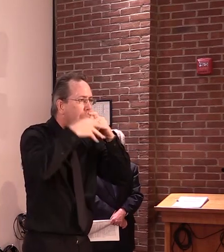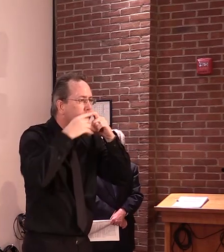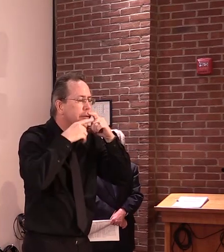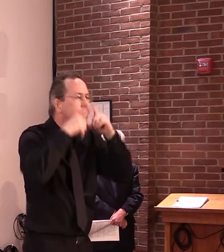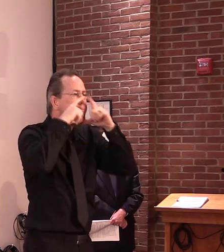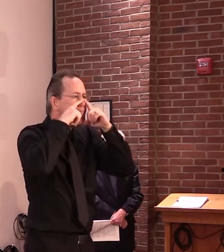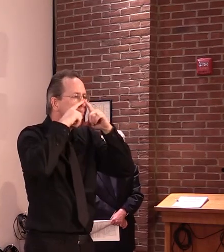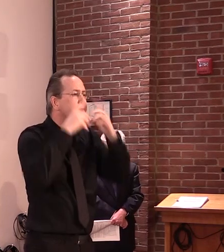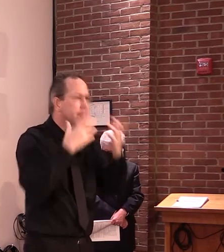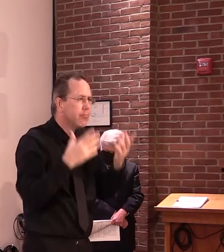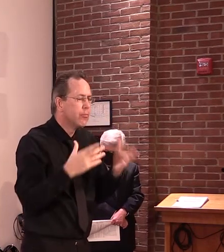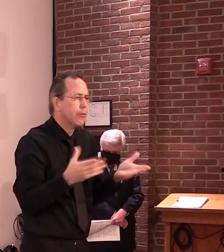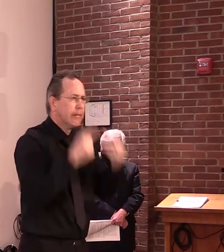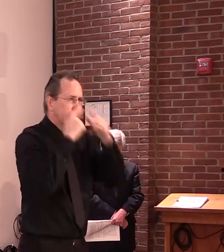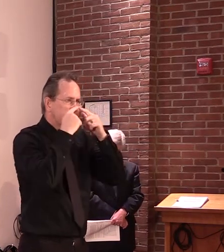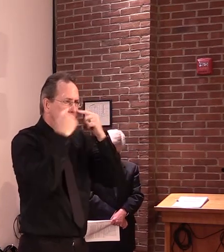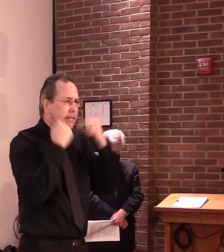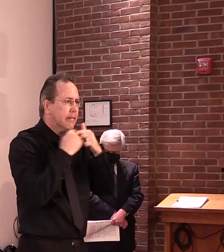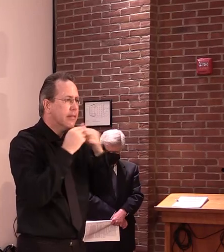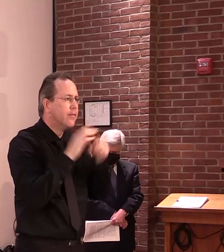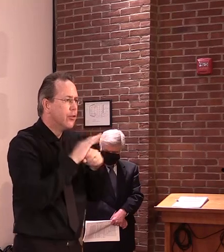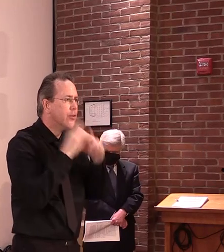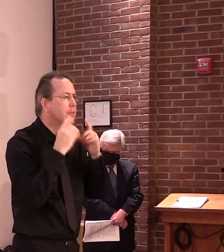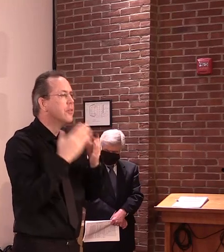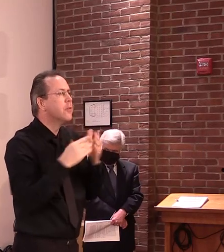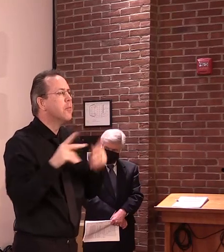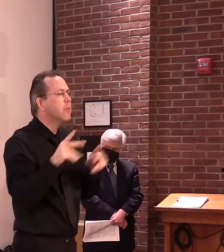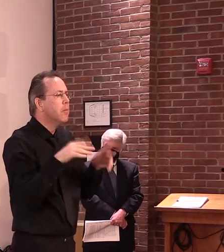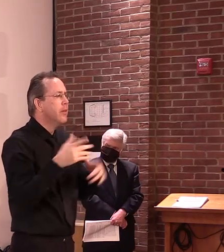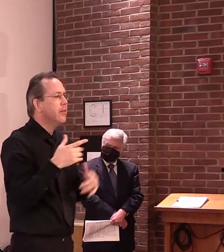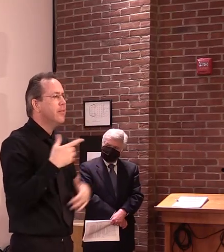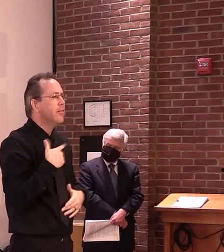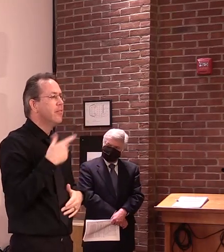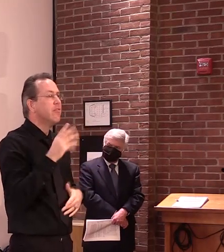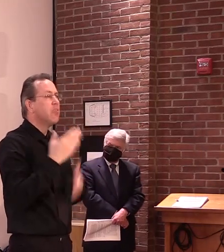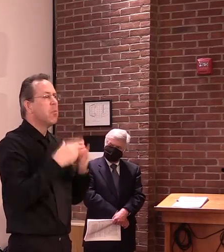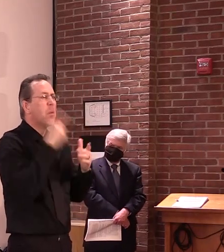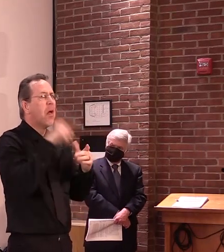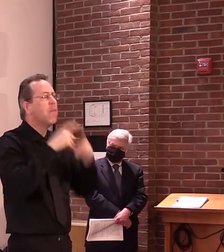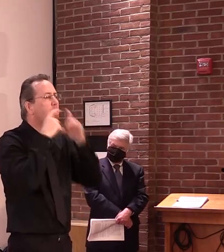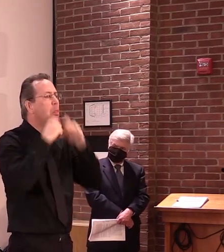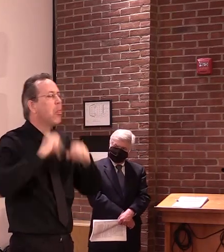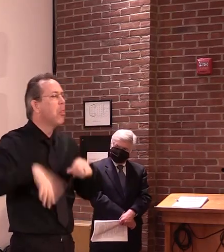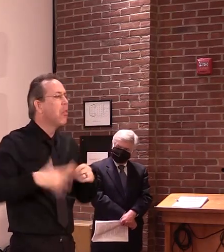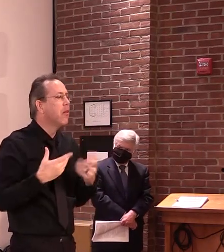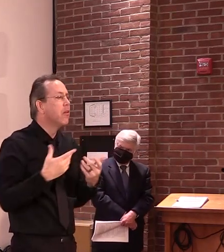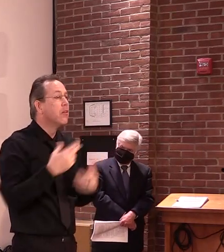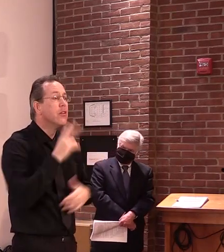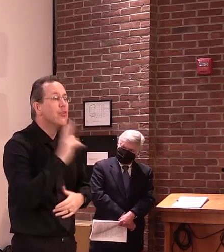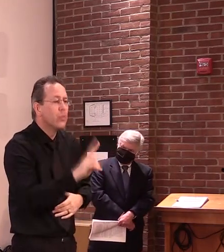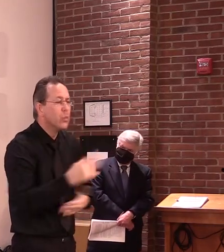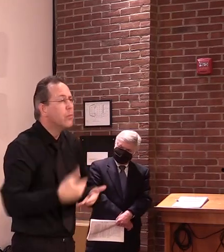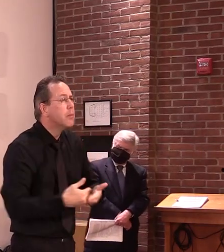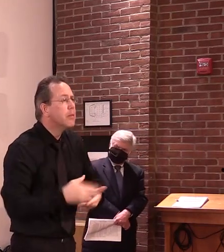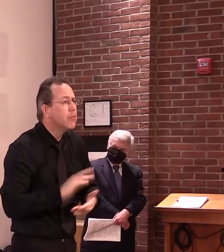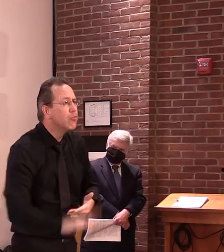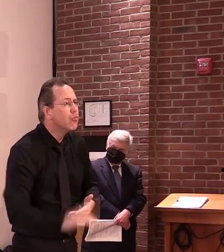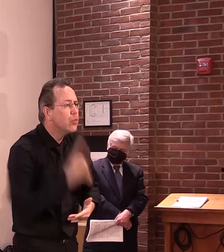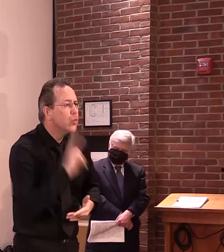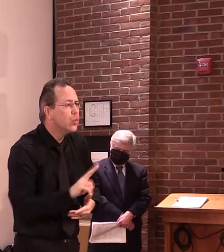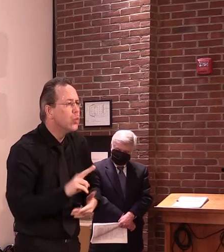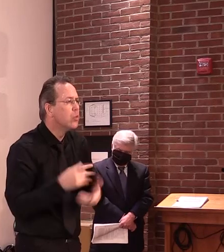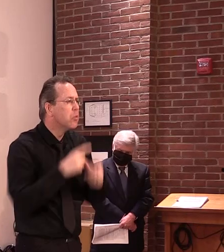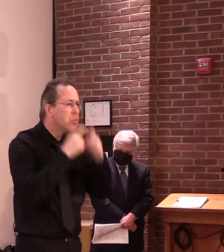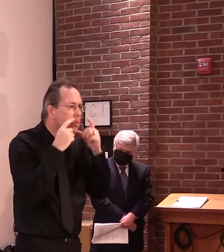Understand that some people should not wear a mask. Children under age two, pregnant people, and those who have trouble breathing.